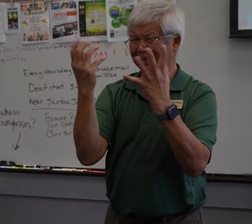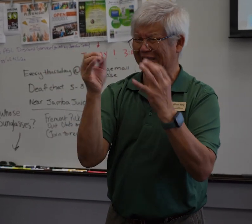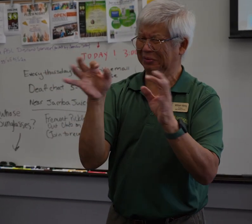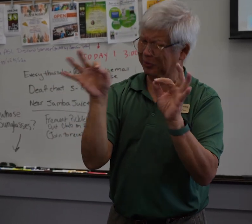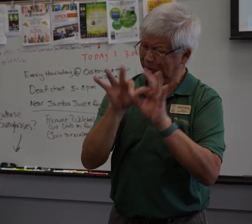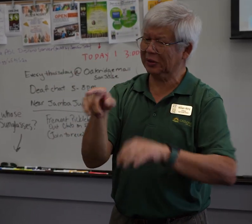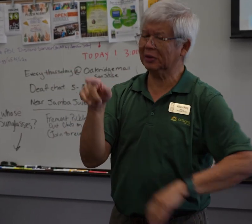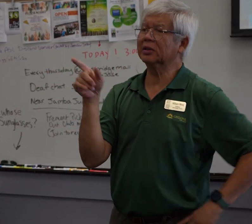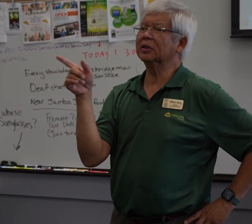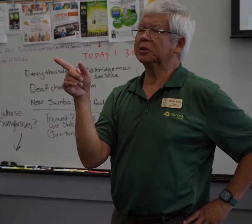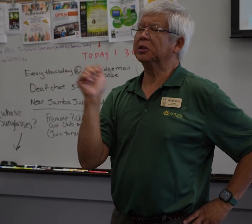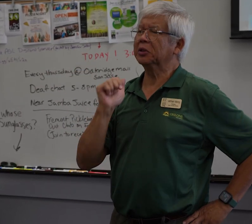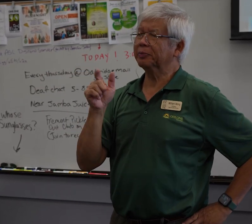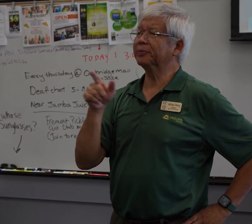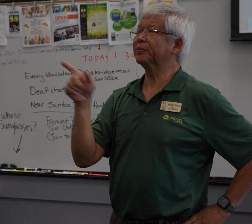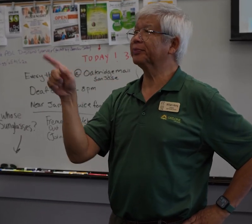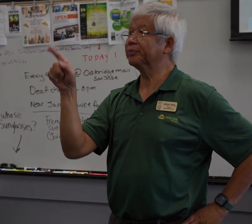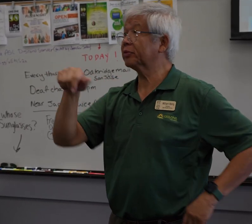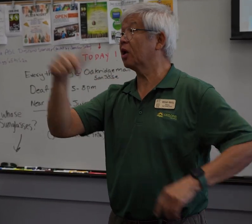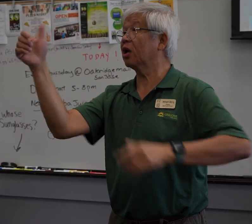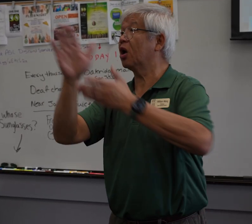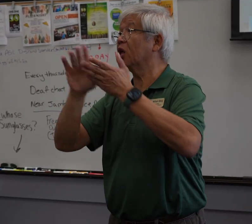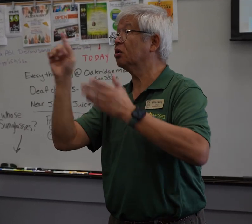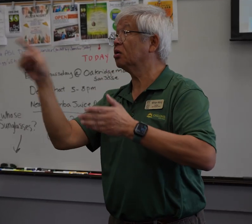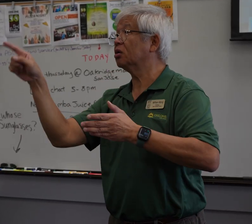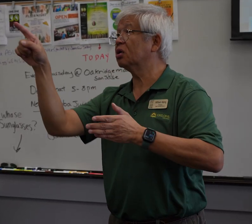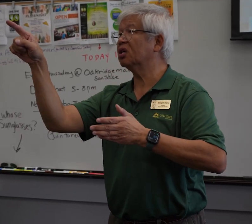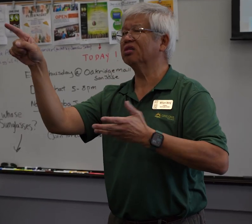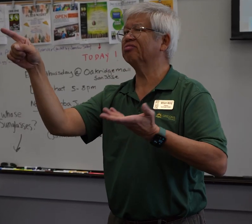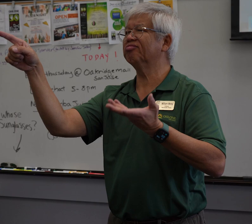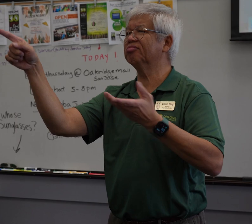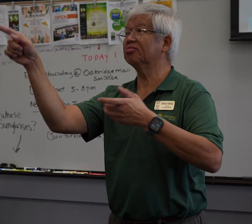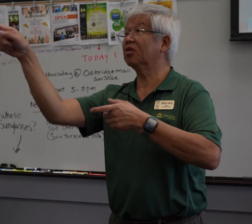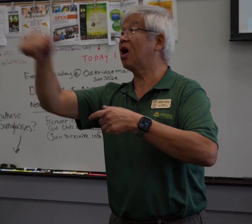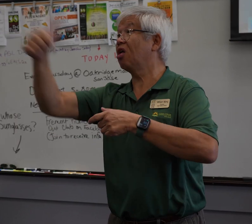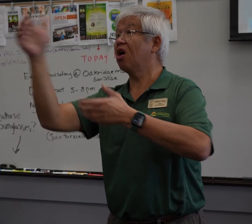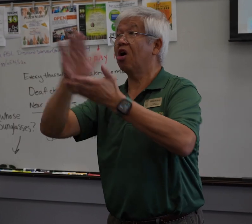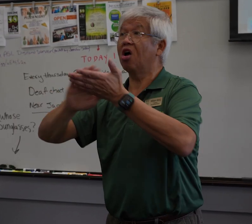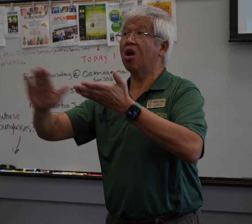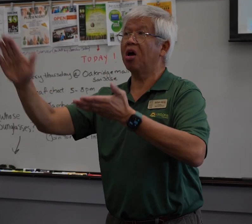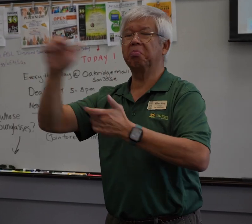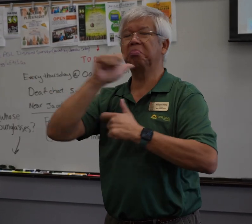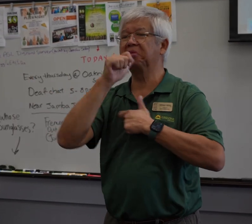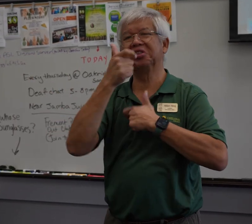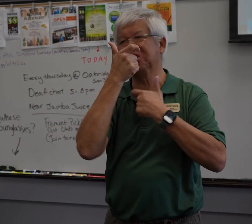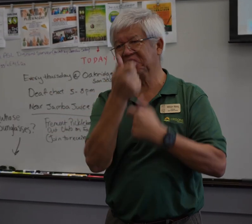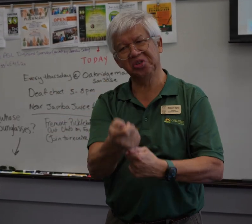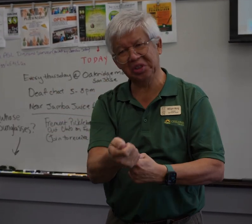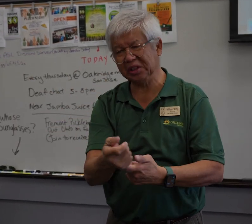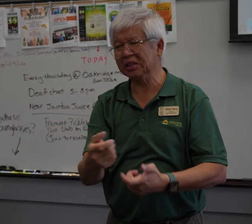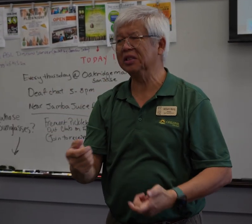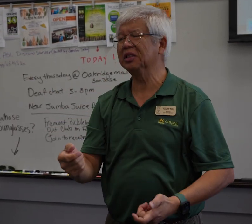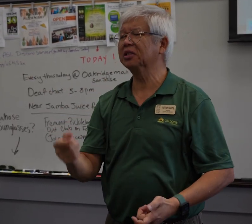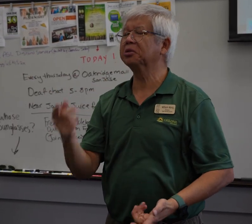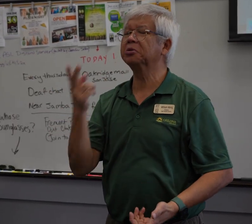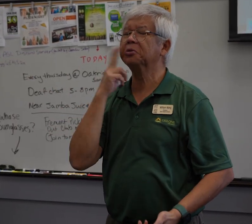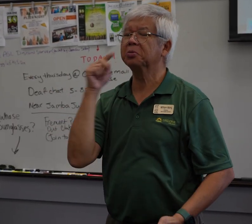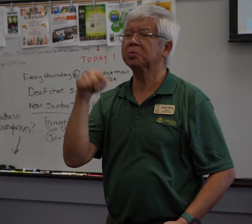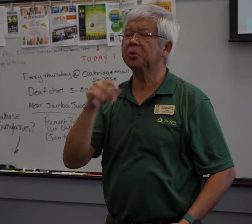include interpreters, but that would be direct communication from the faculty to the students. Other colleges were not interested in